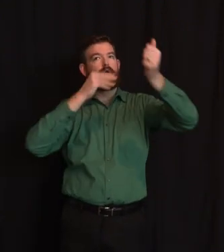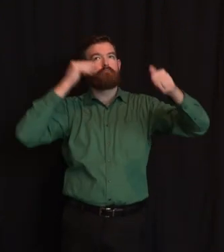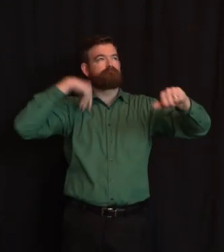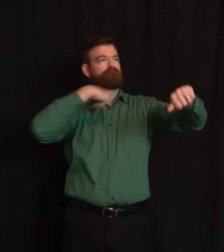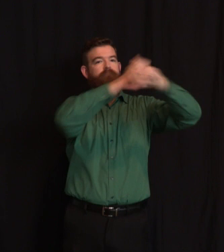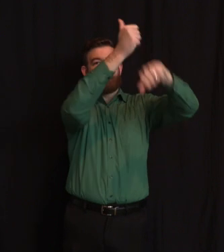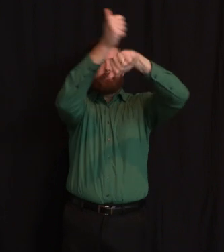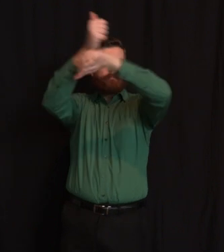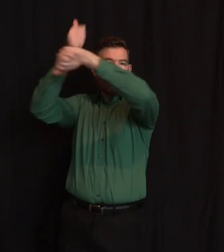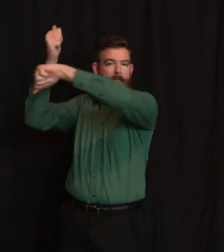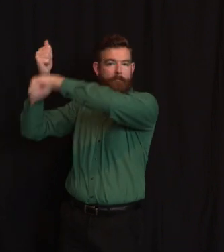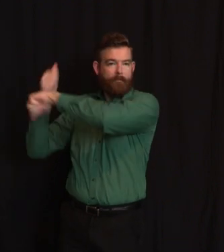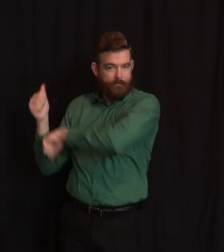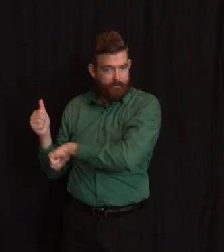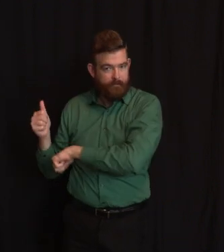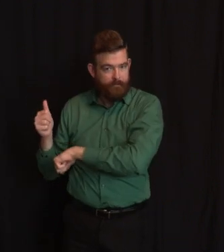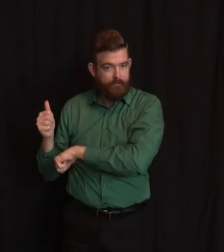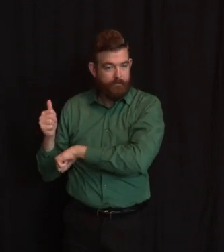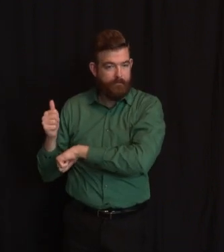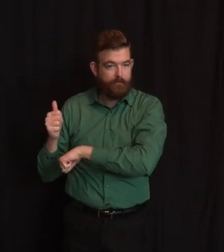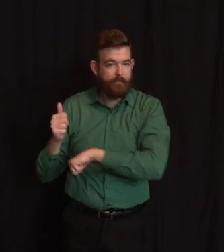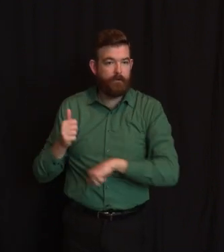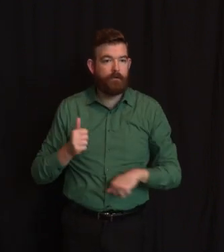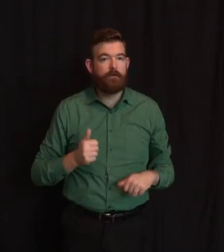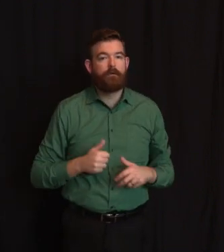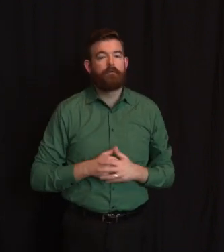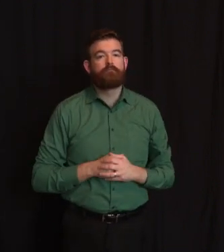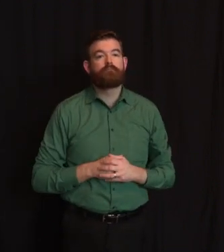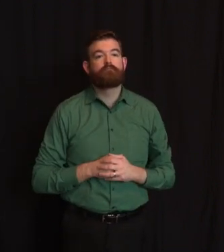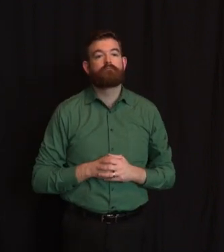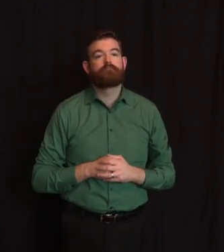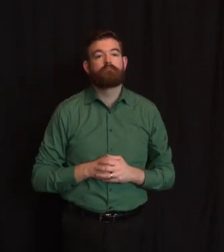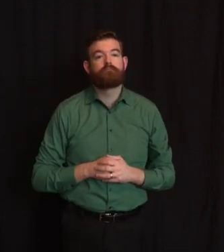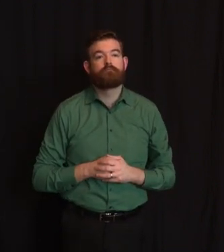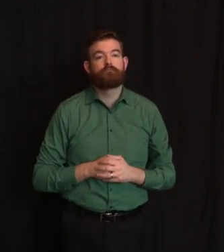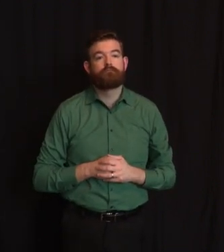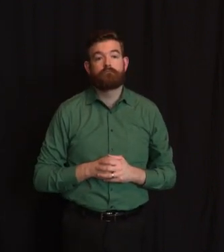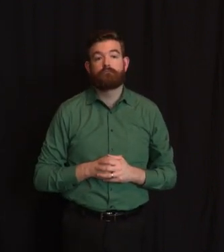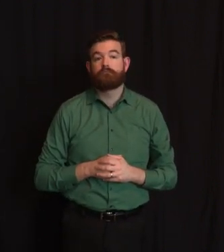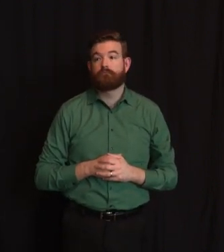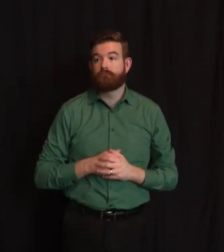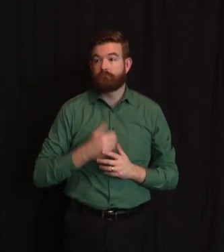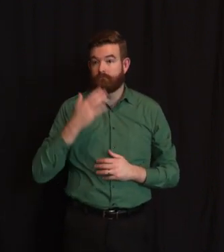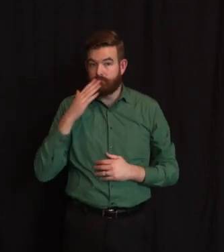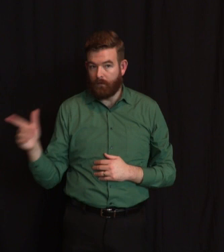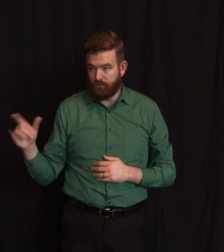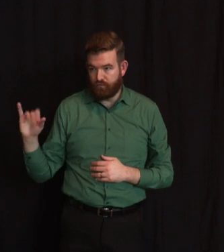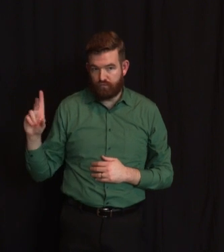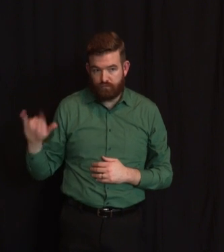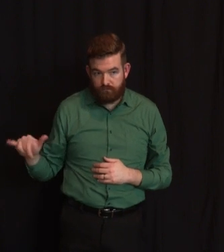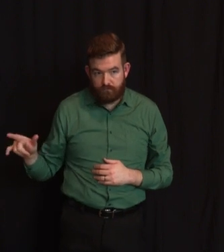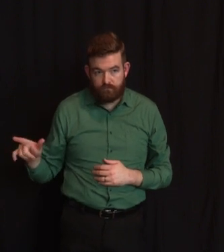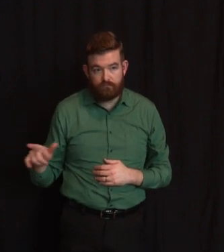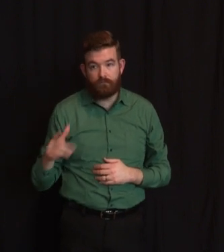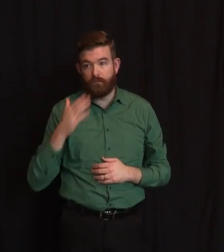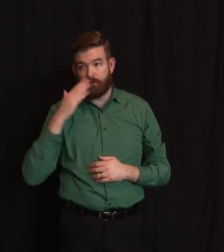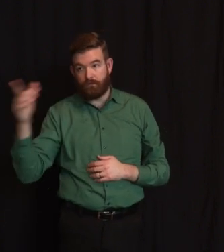Commissioner Judy Persichelli, Dr. Christina Tan, State Epidemiologist. Thank you. Colonel Pat Callahan, Superintendent,